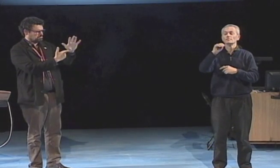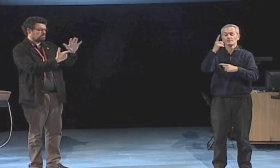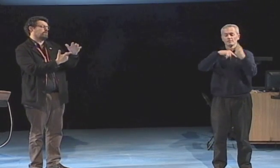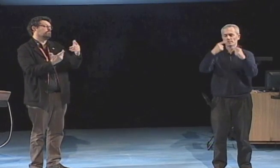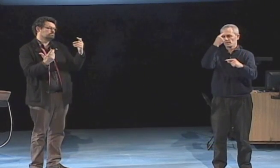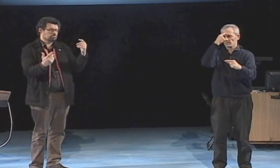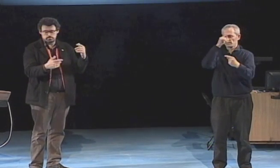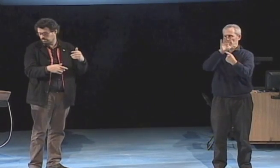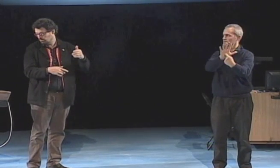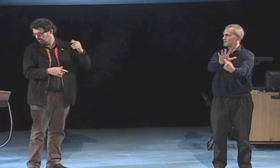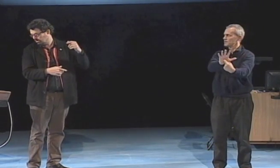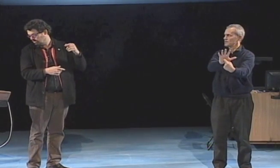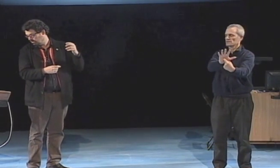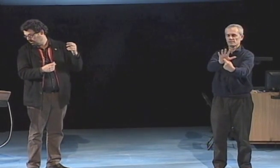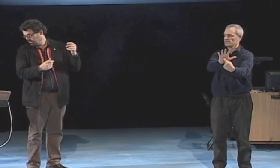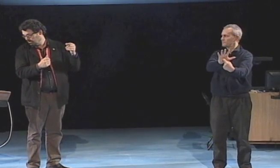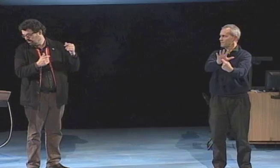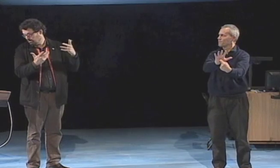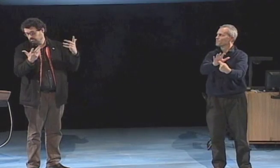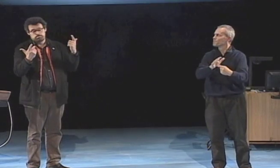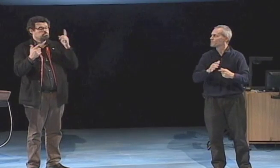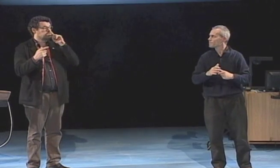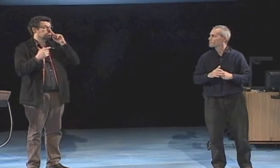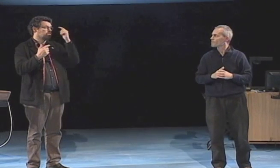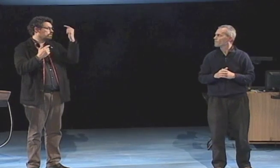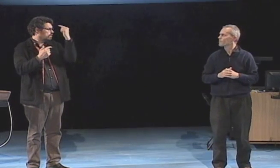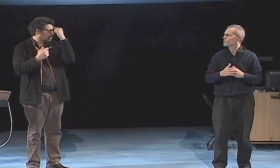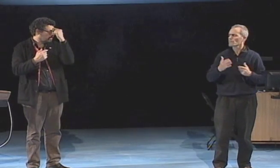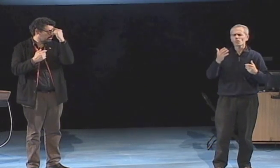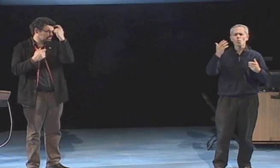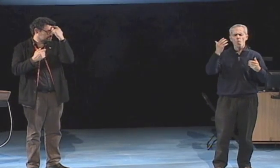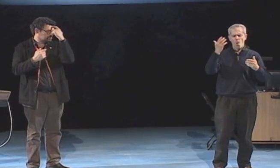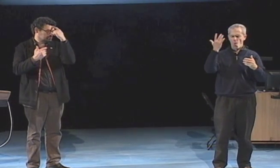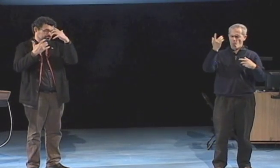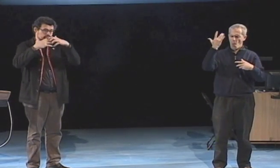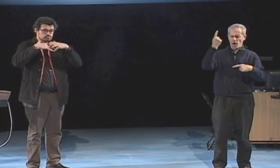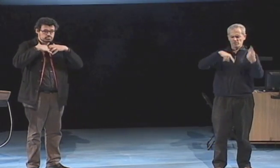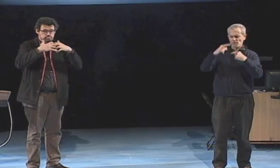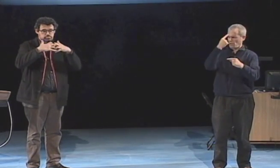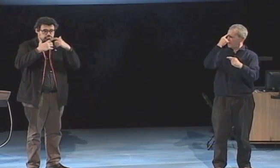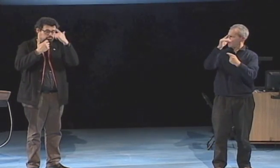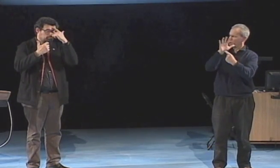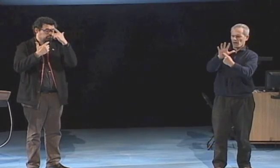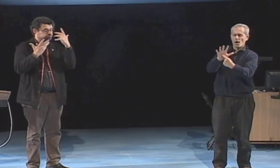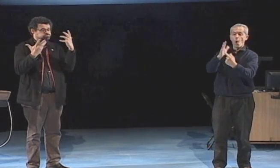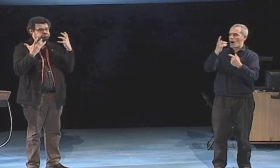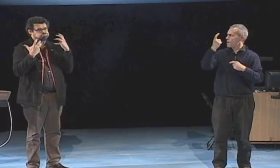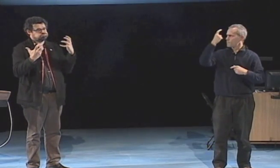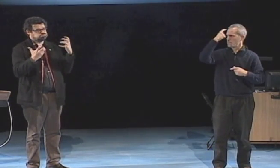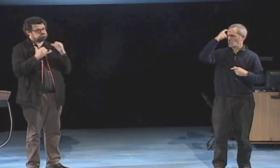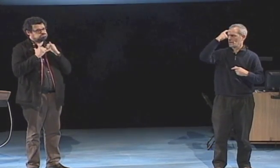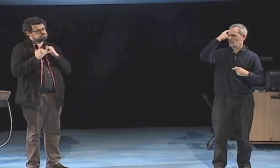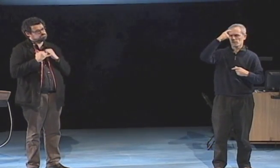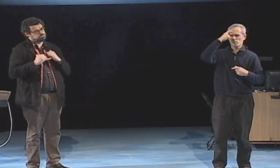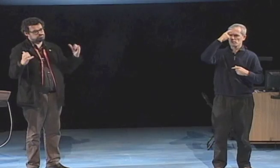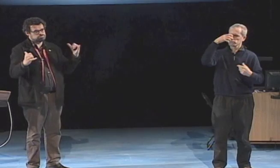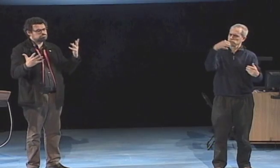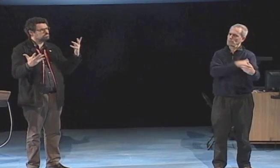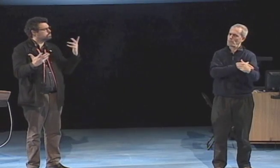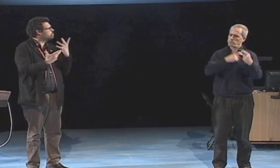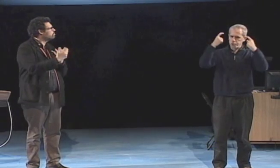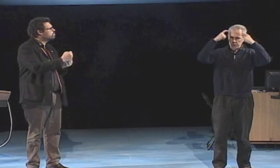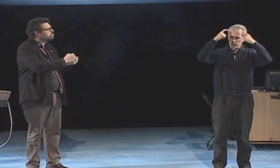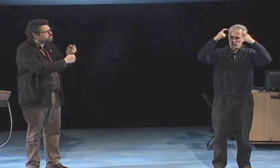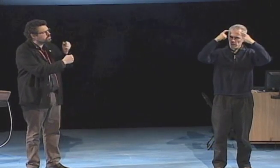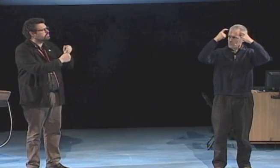I came up with an international sign for sordism thusly the